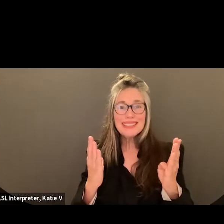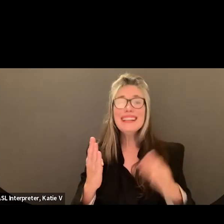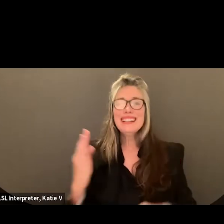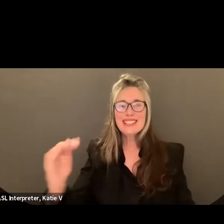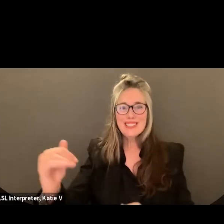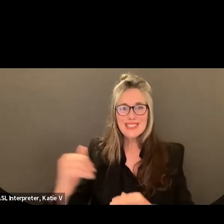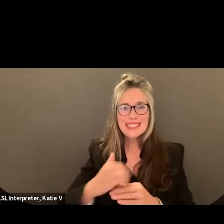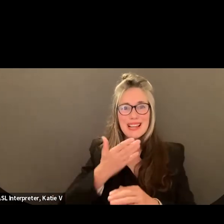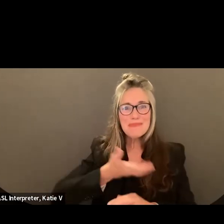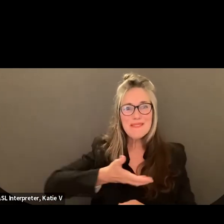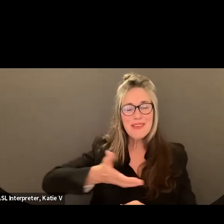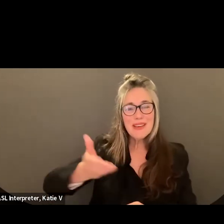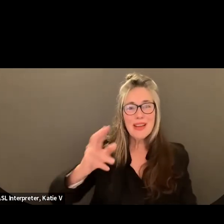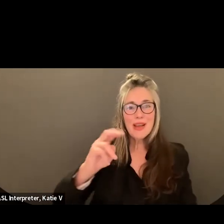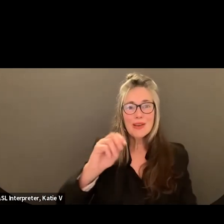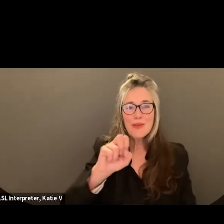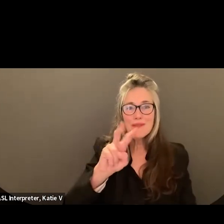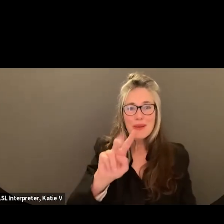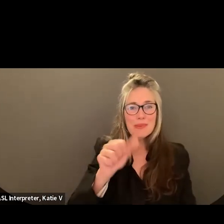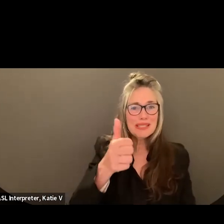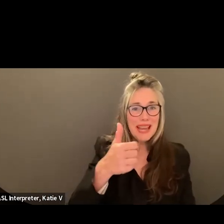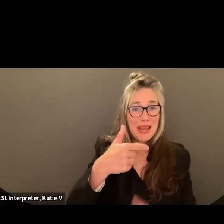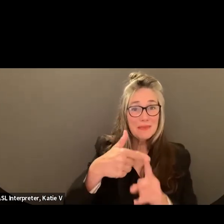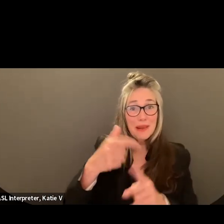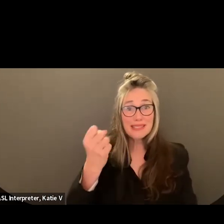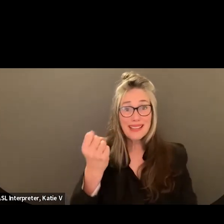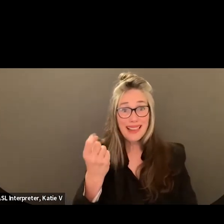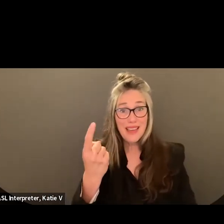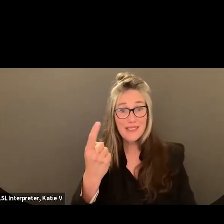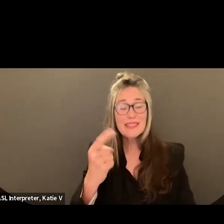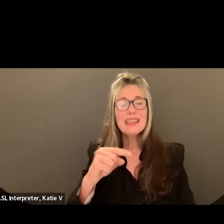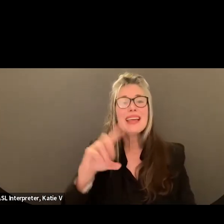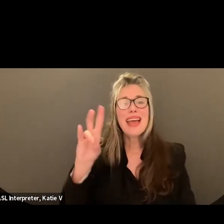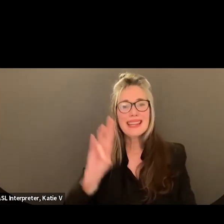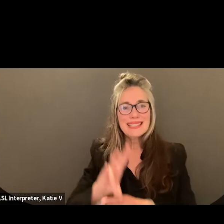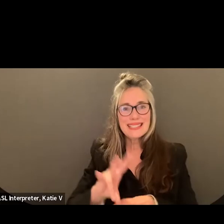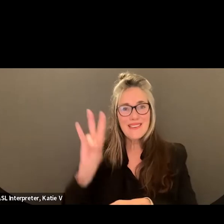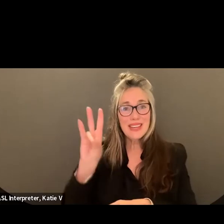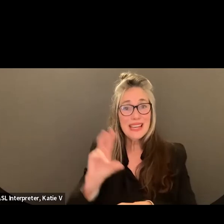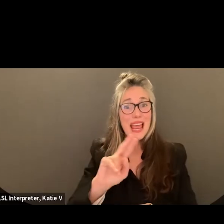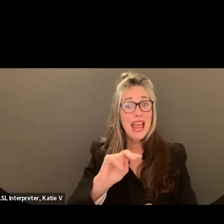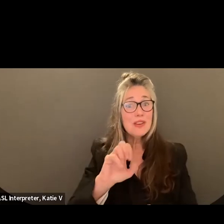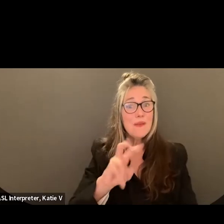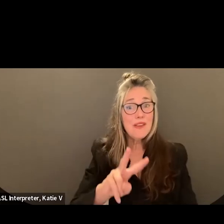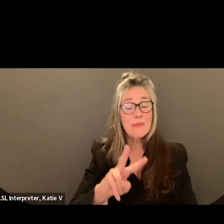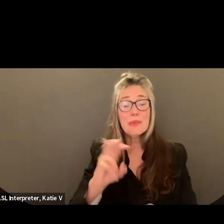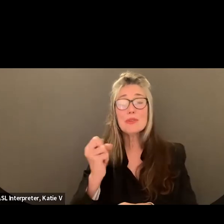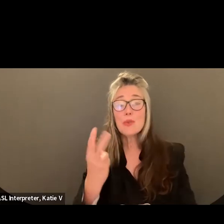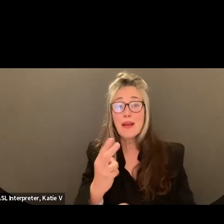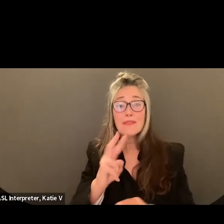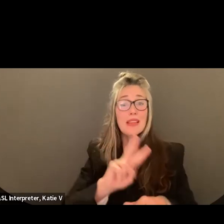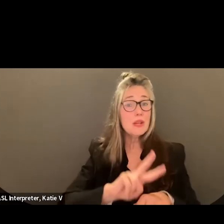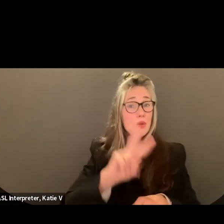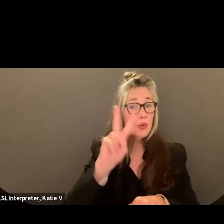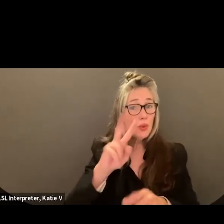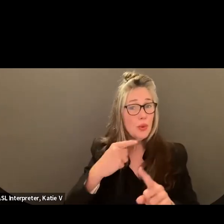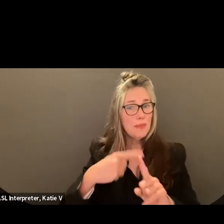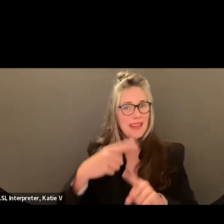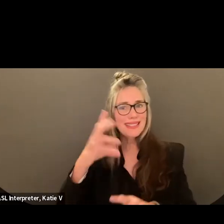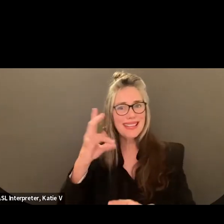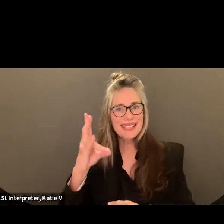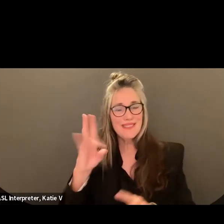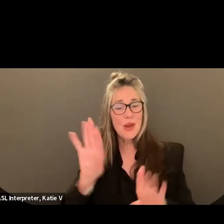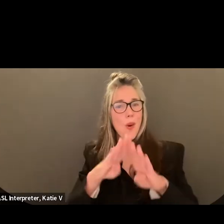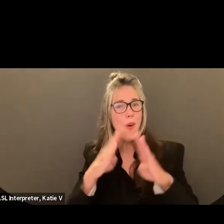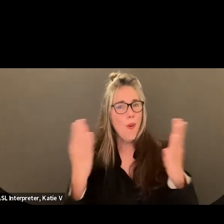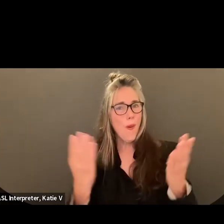invitation. So on November 10th and 11th at 7pm and on November 12th at 2 or 7pm, they will be having an open